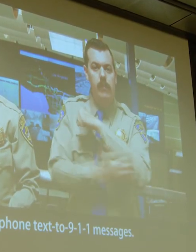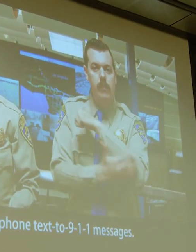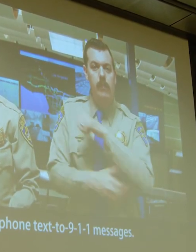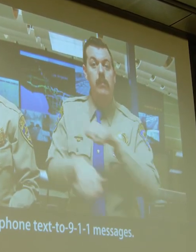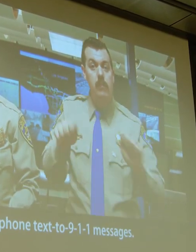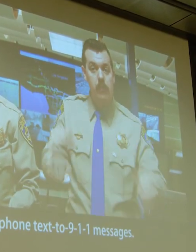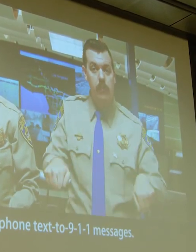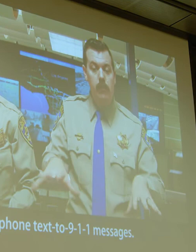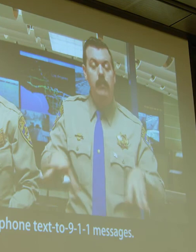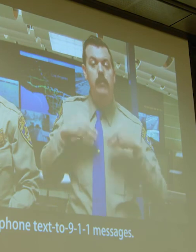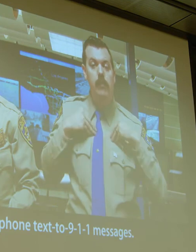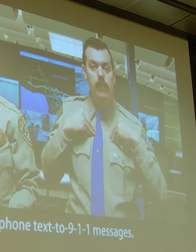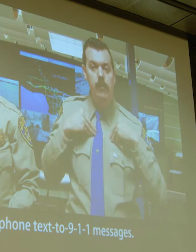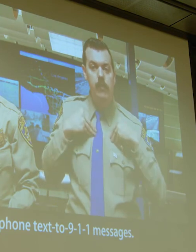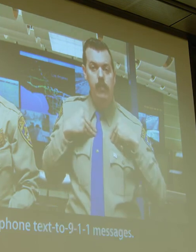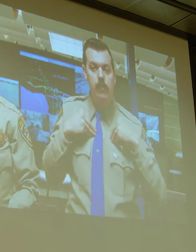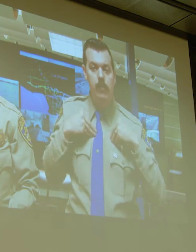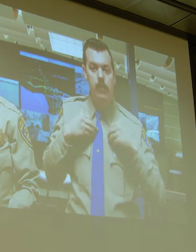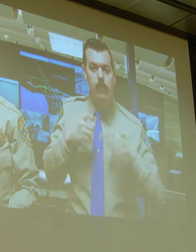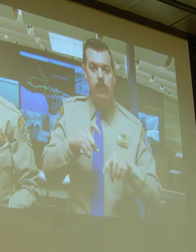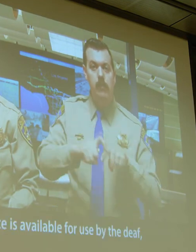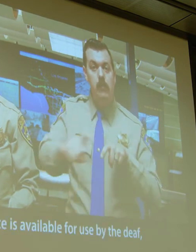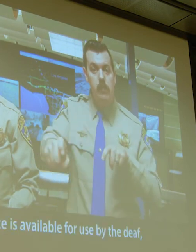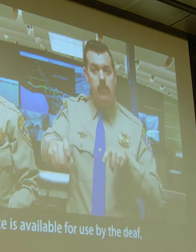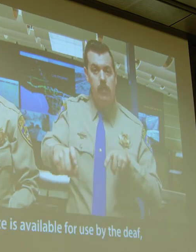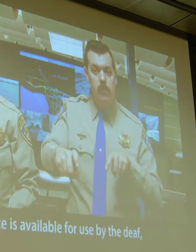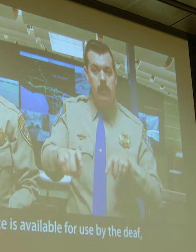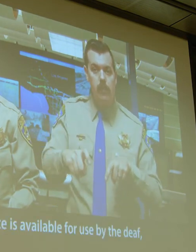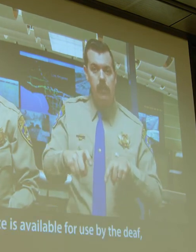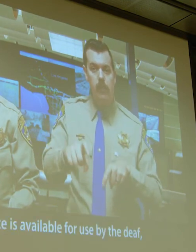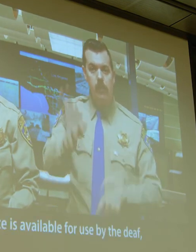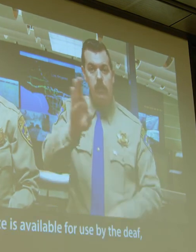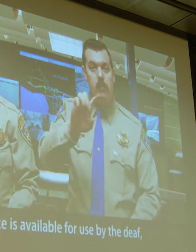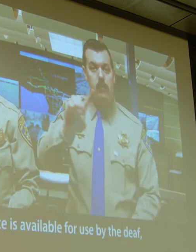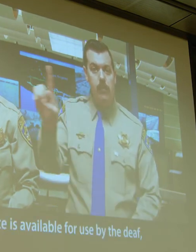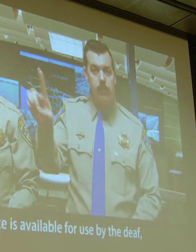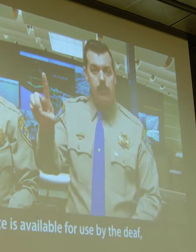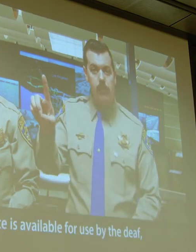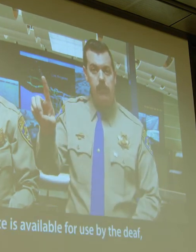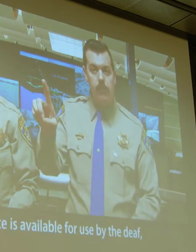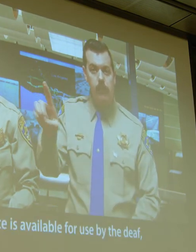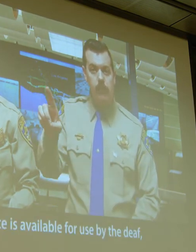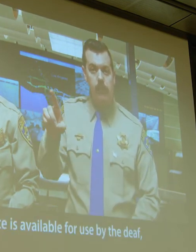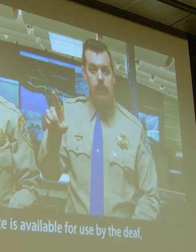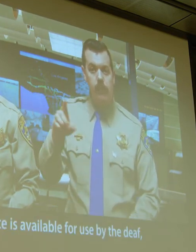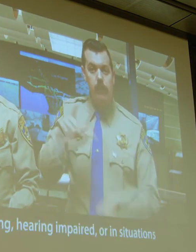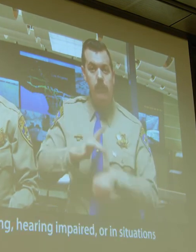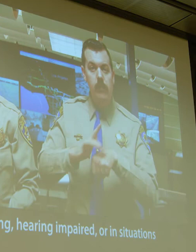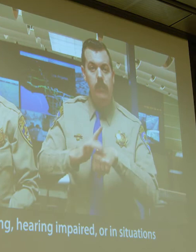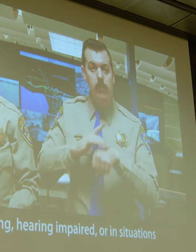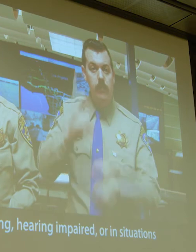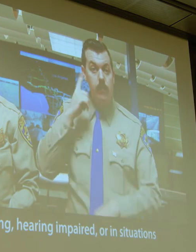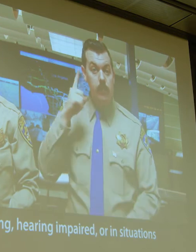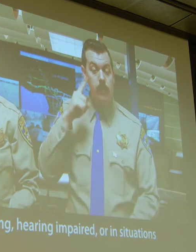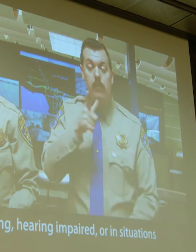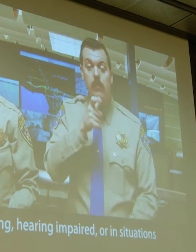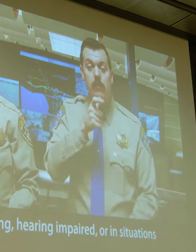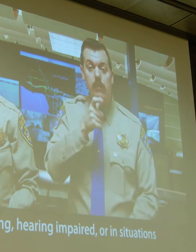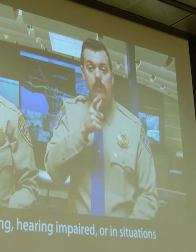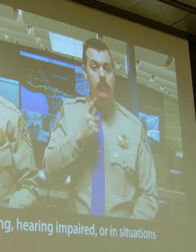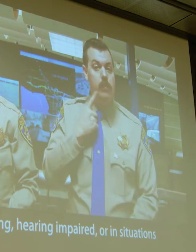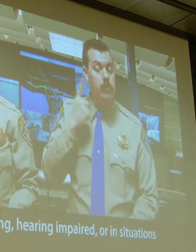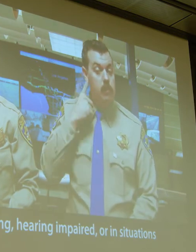phone text to 911 messages. This service is available for use by the deaf, hard of hearing,